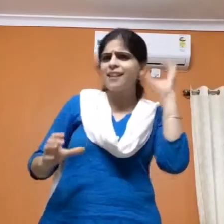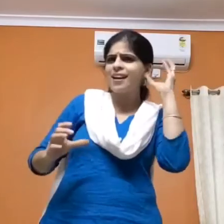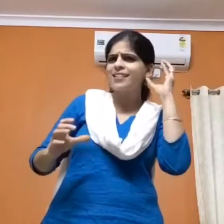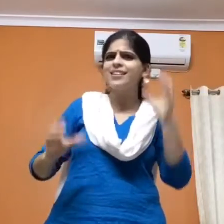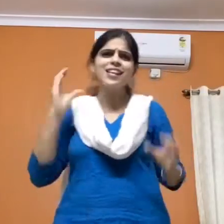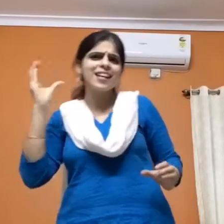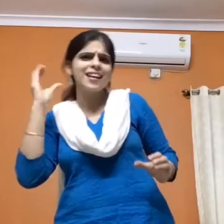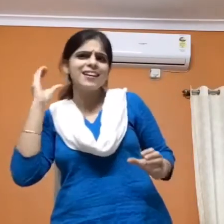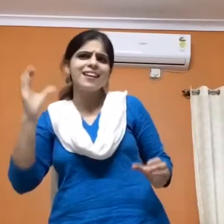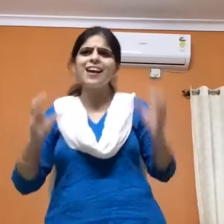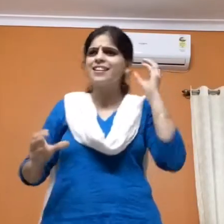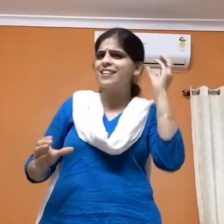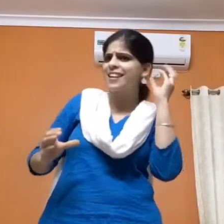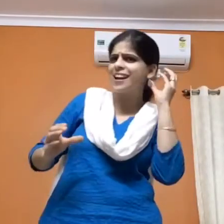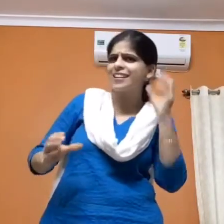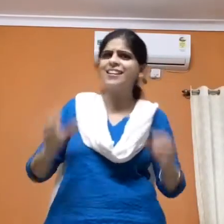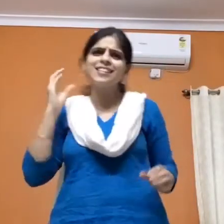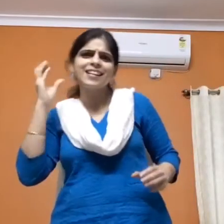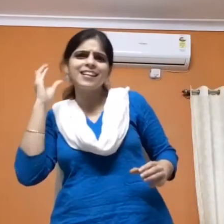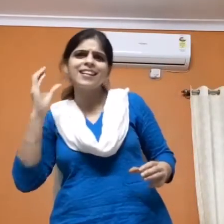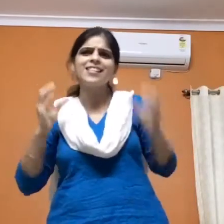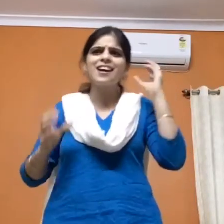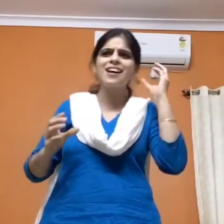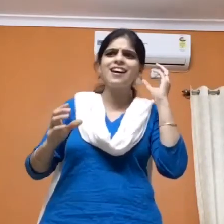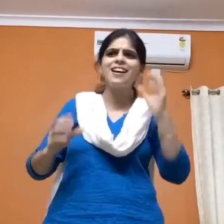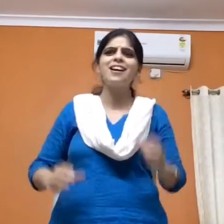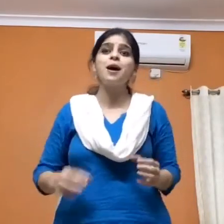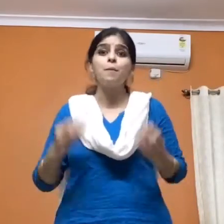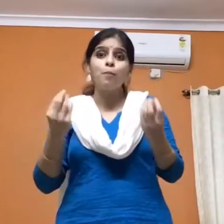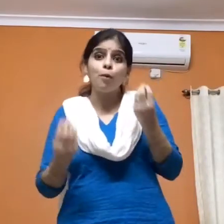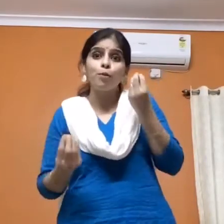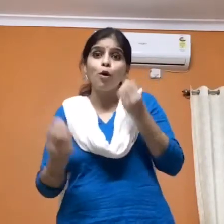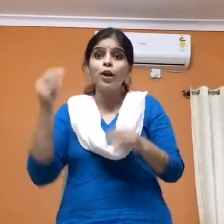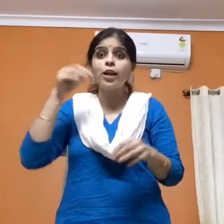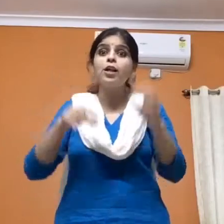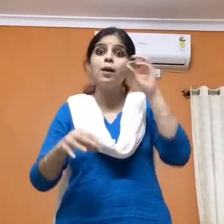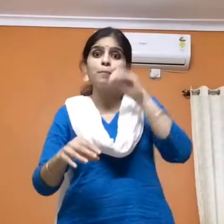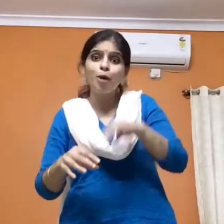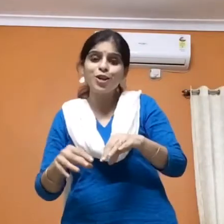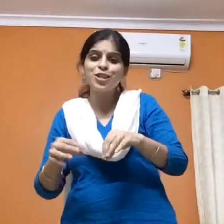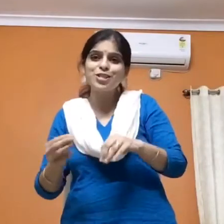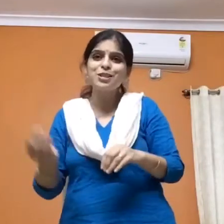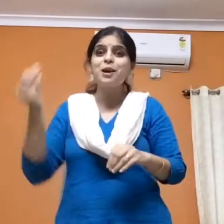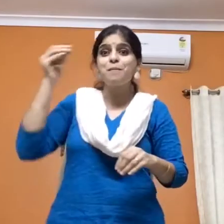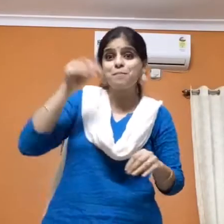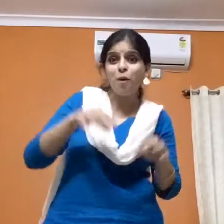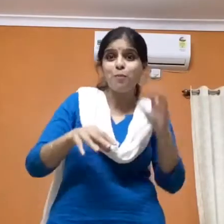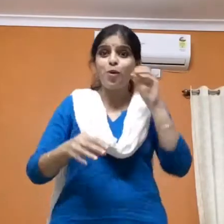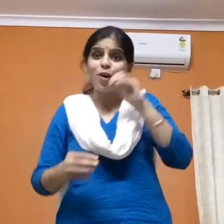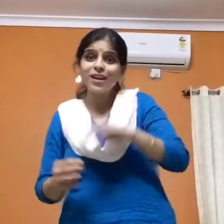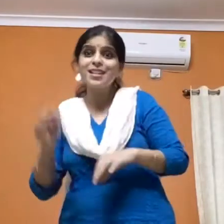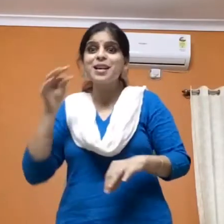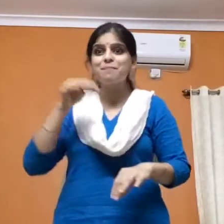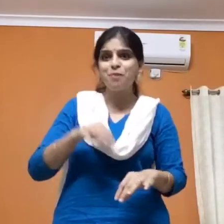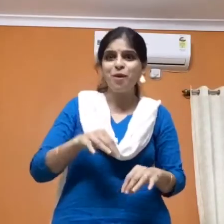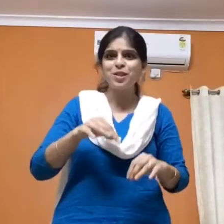rattle, shake and rattle, candies in a jar. Popcorn in a pot, popcorn in a pot.